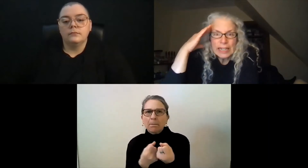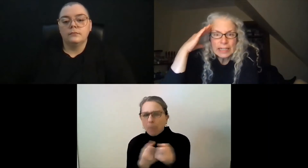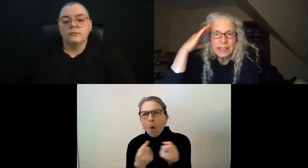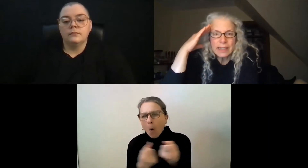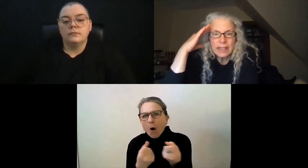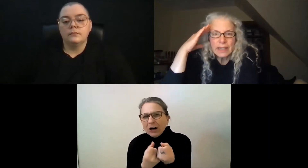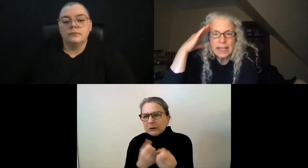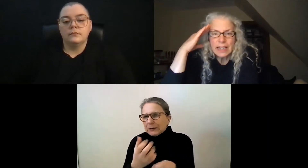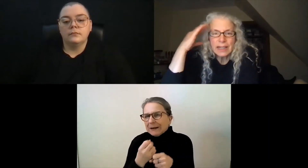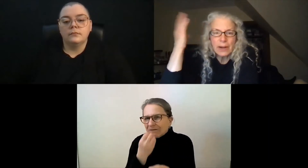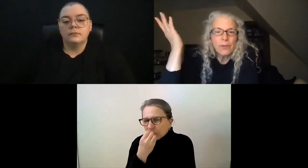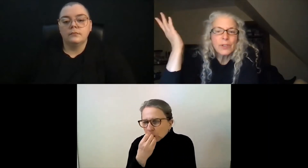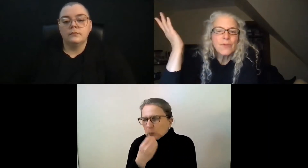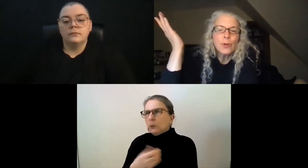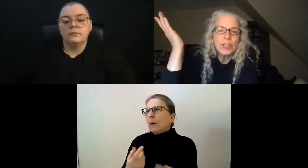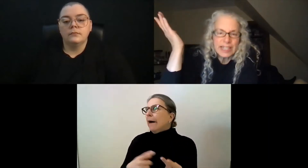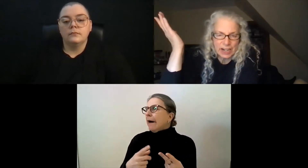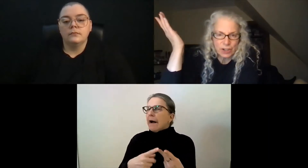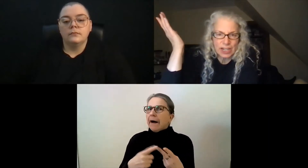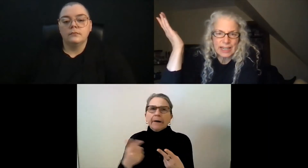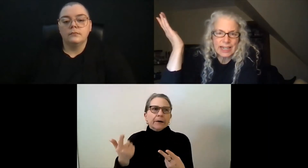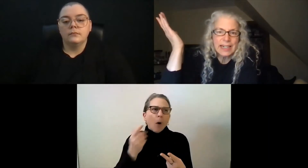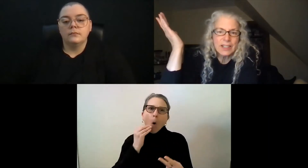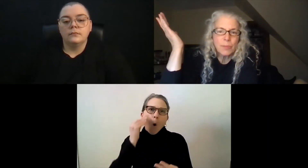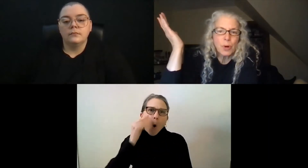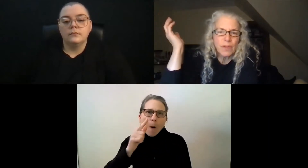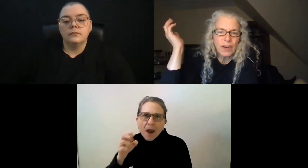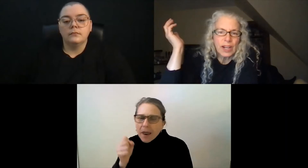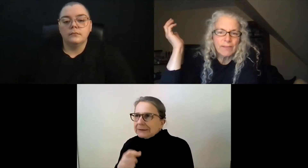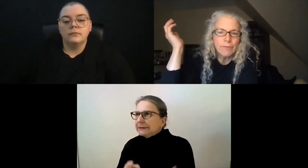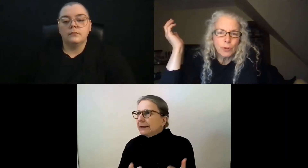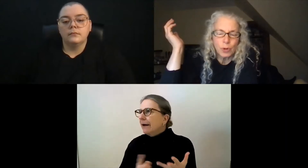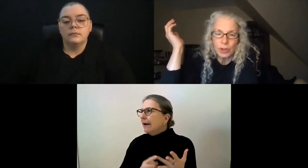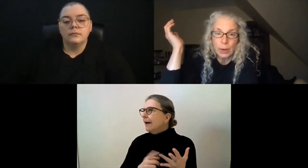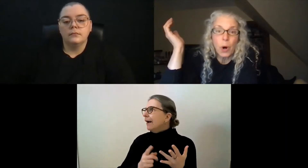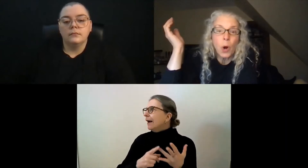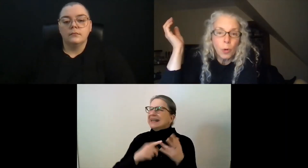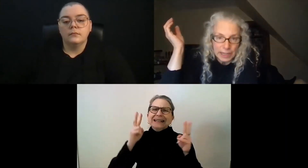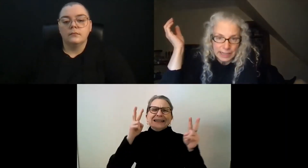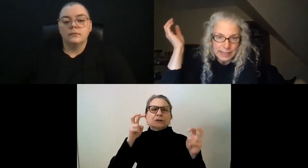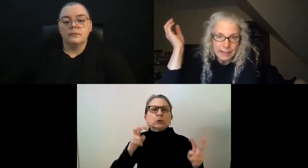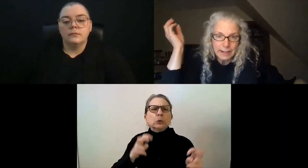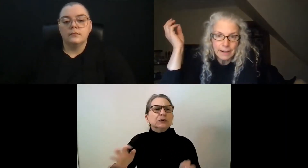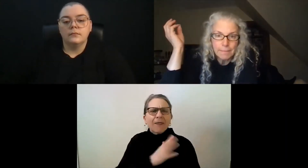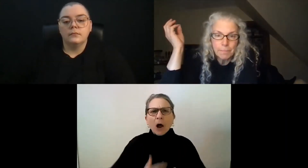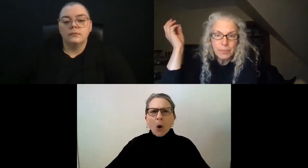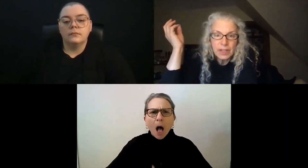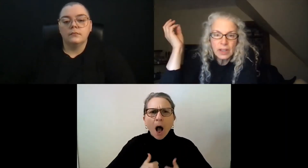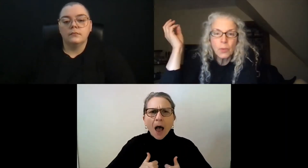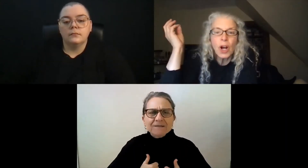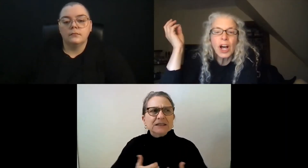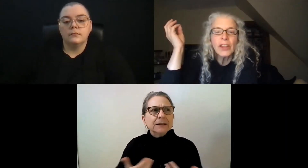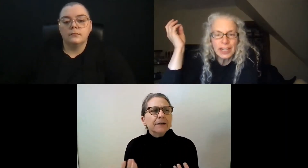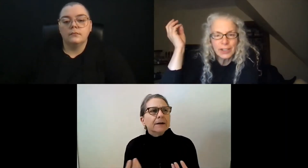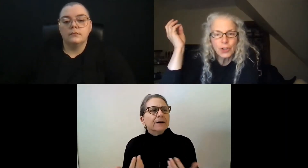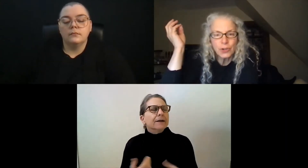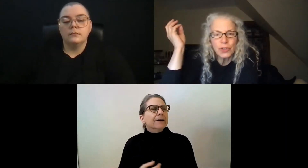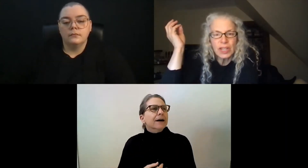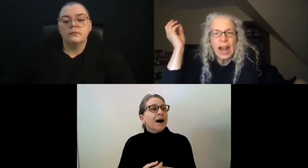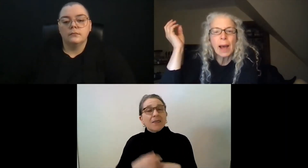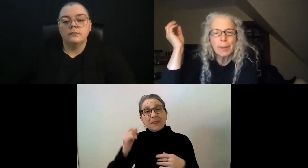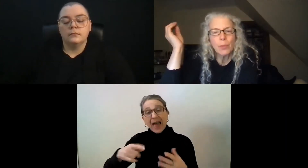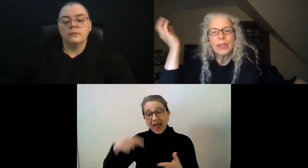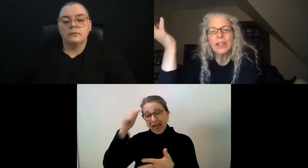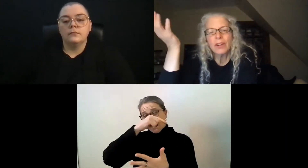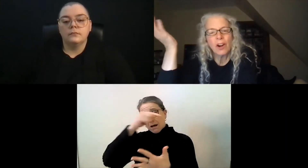other needs. They did, there was food scarcity. They needed support around getting food. They were homeless. There were other issues